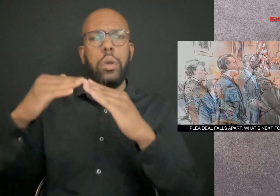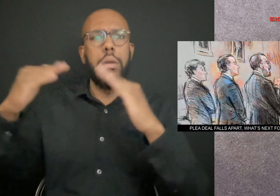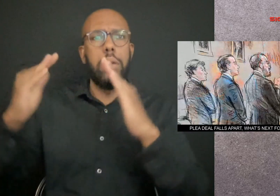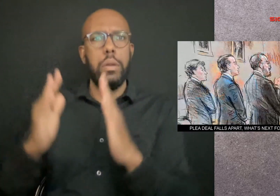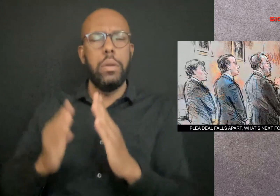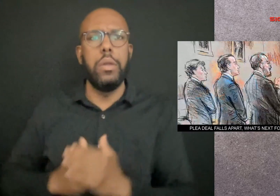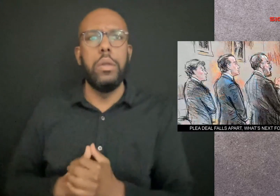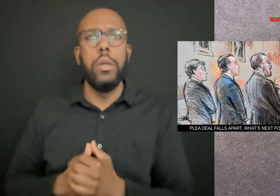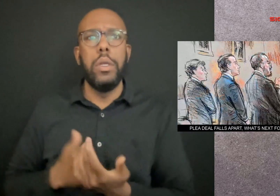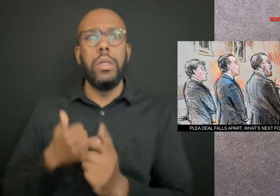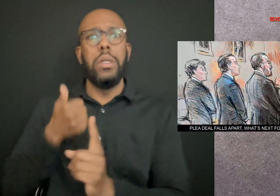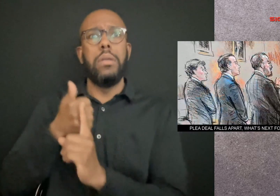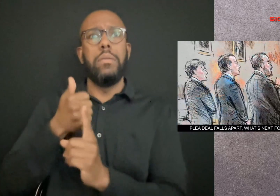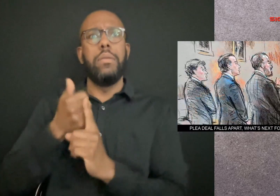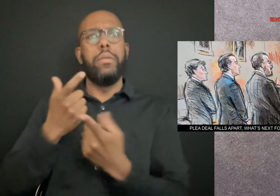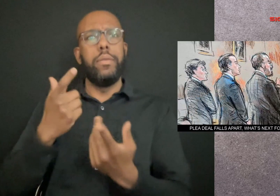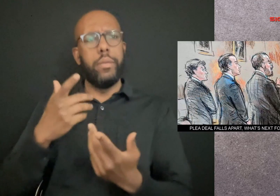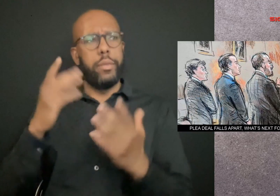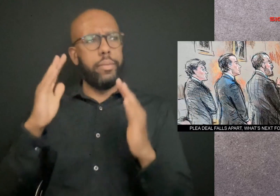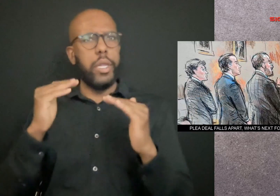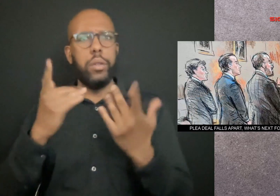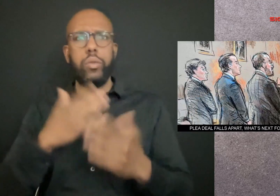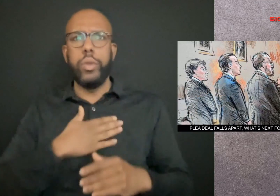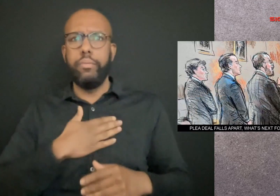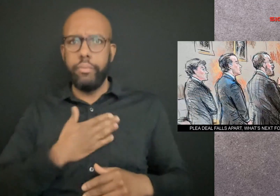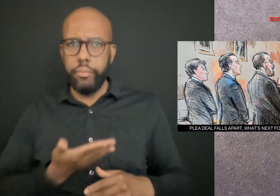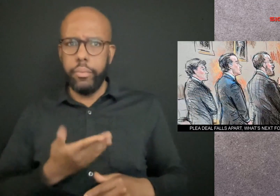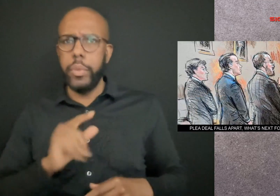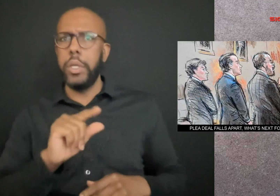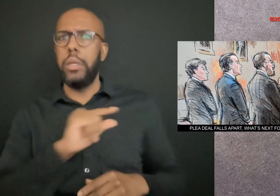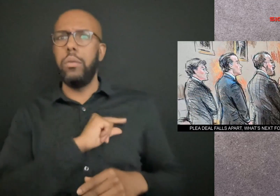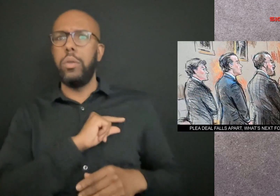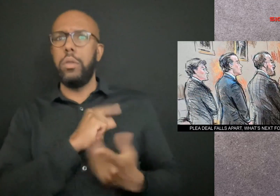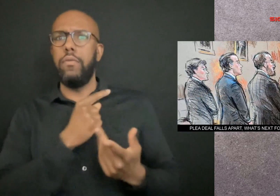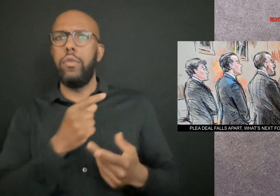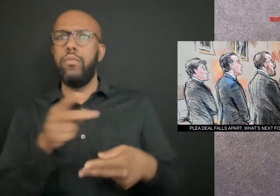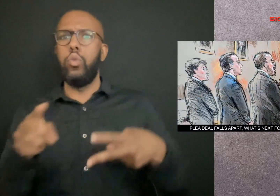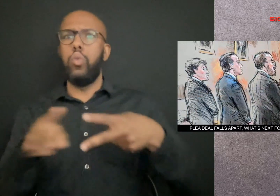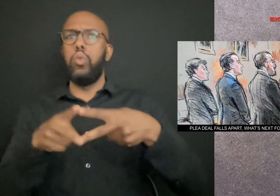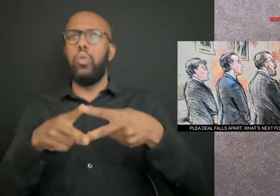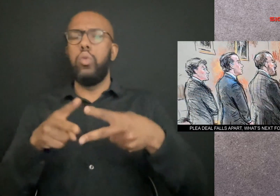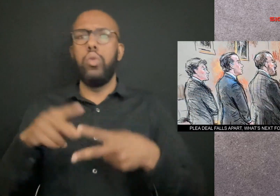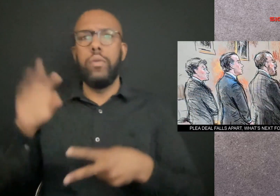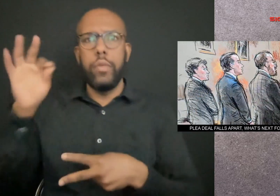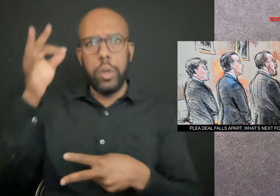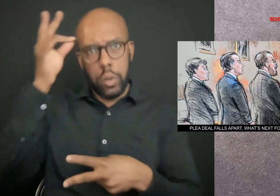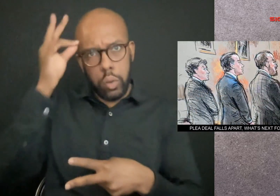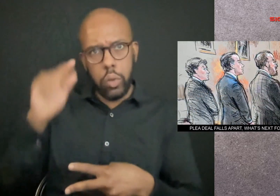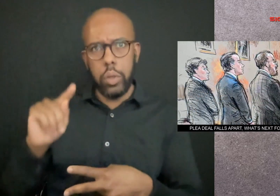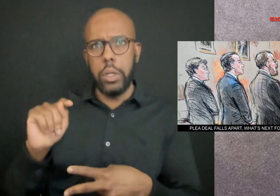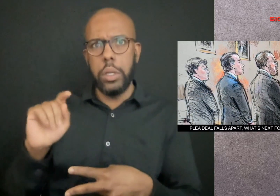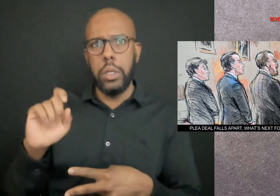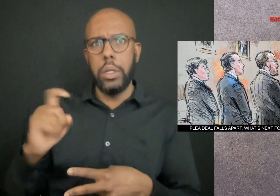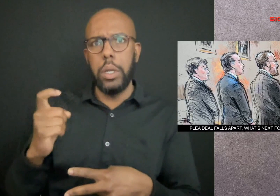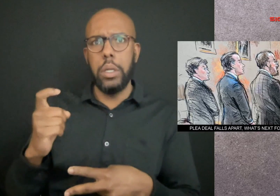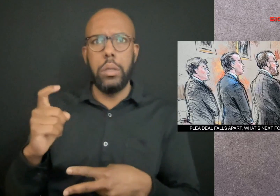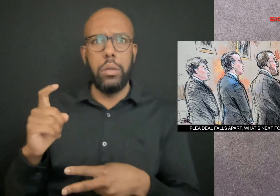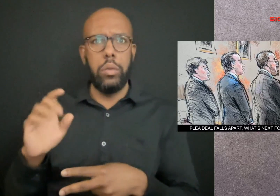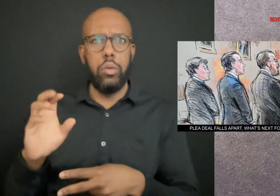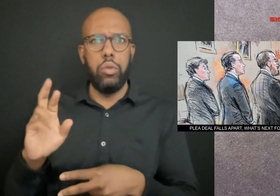He was expected to plead guilty to two federal tax crimes. But